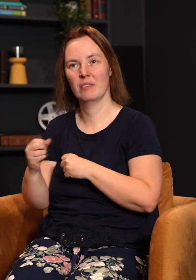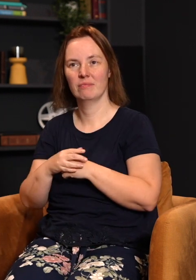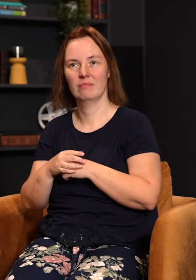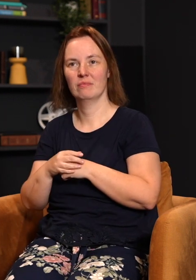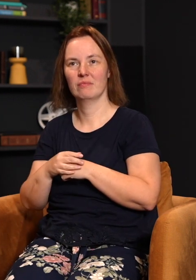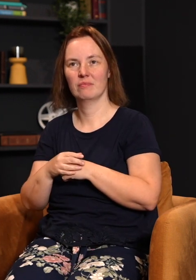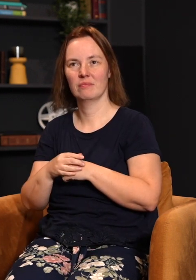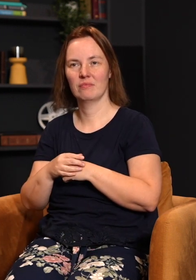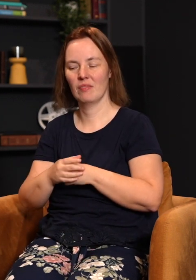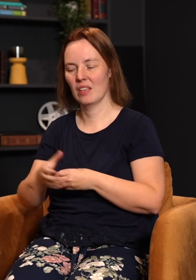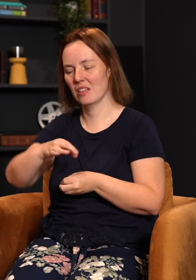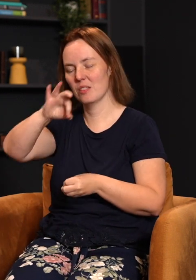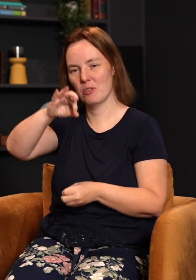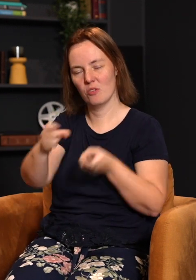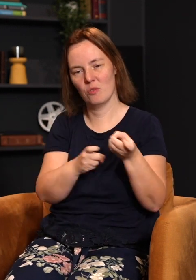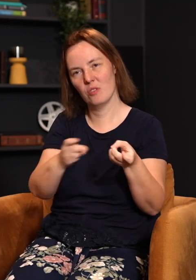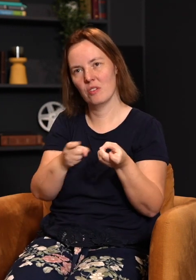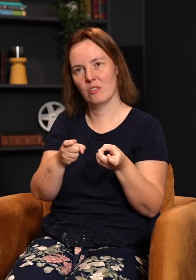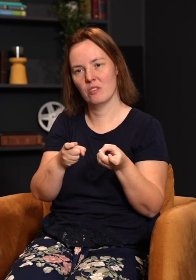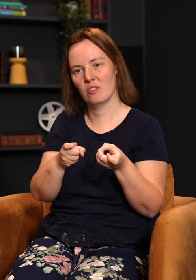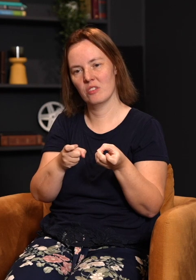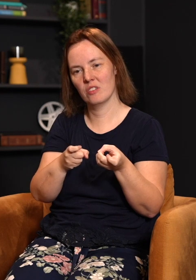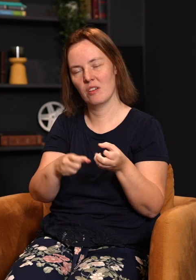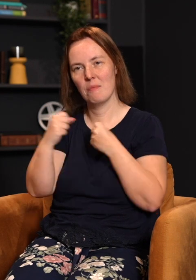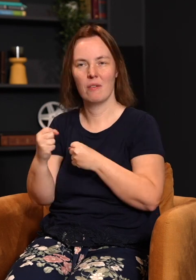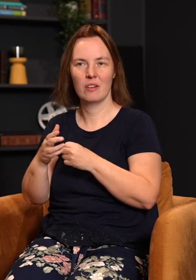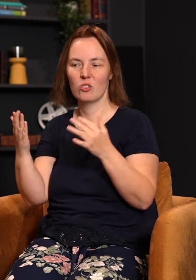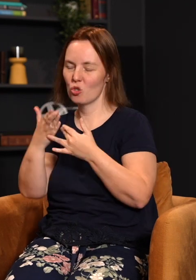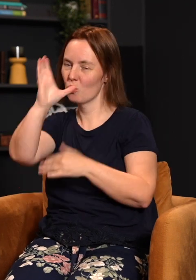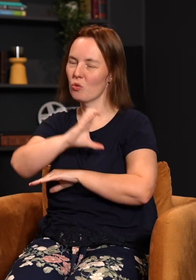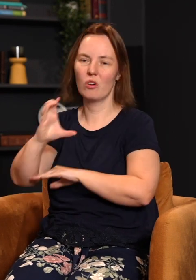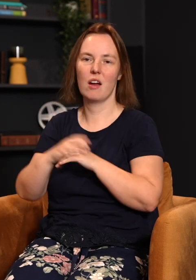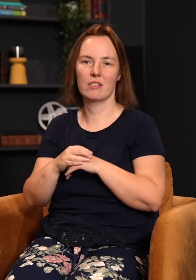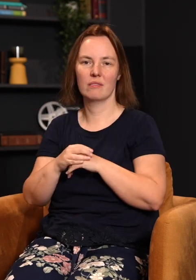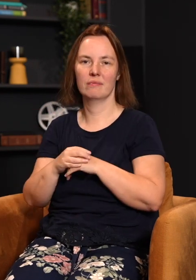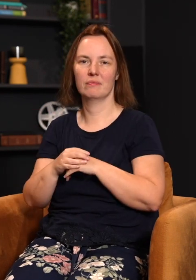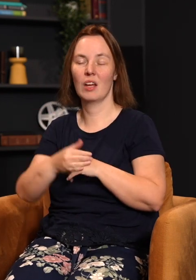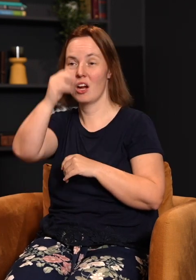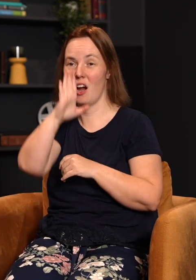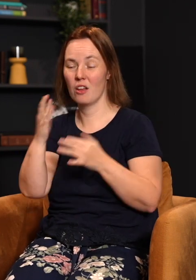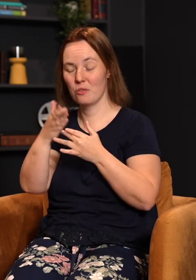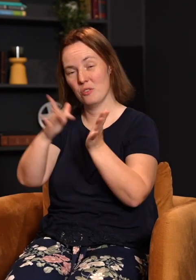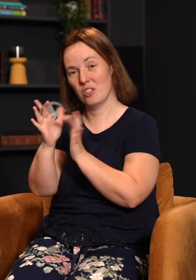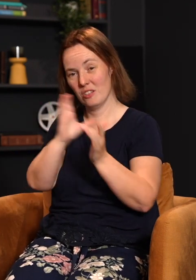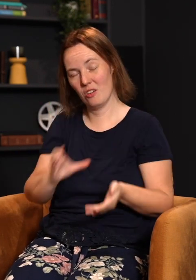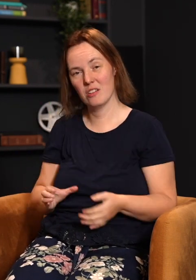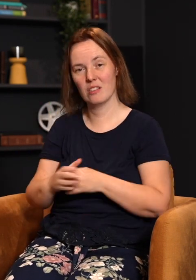Who's powerless? The spiritual rulers and powers. Through the cross, hear me, friends. God, through